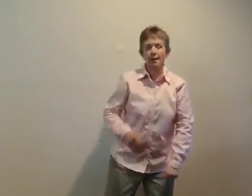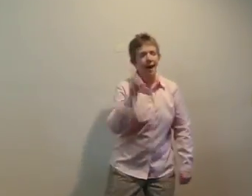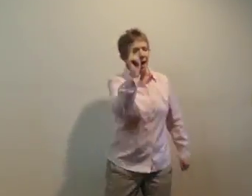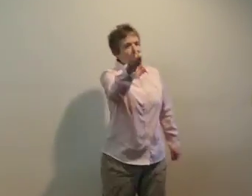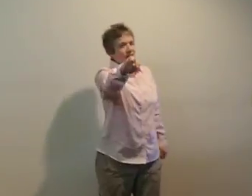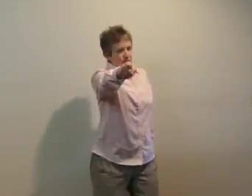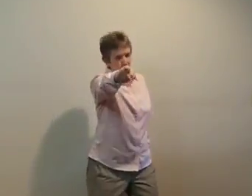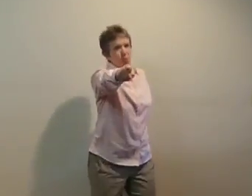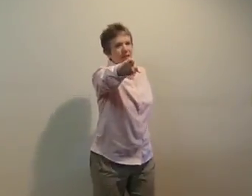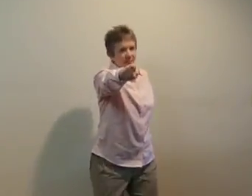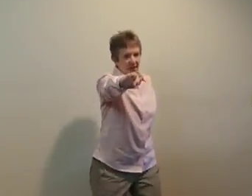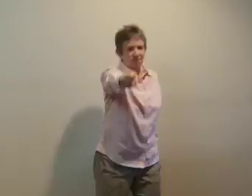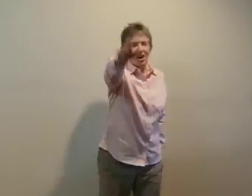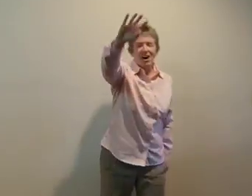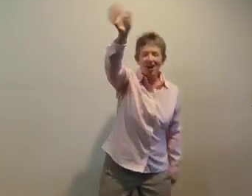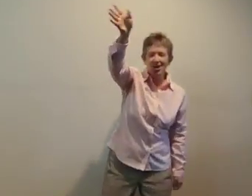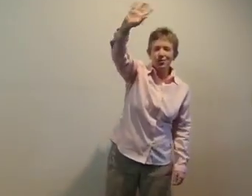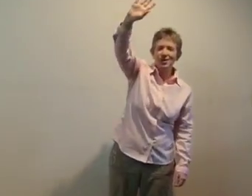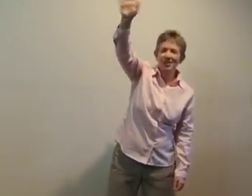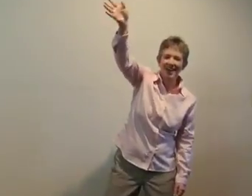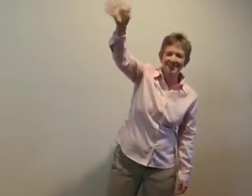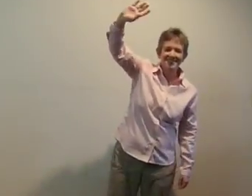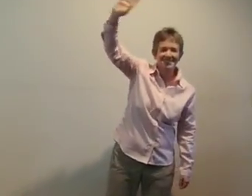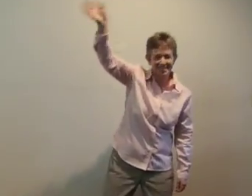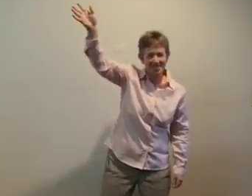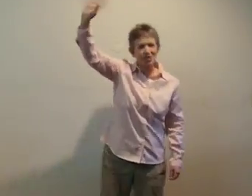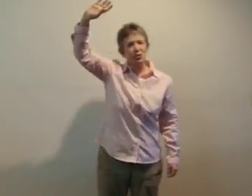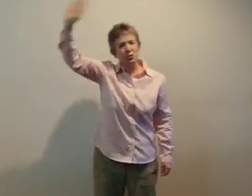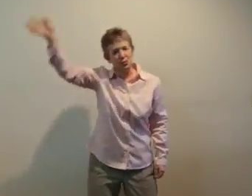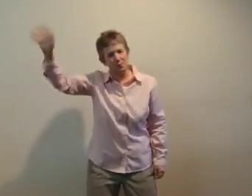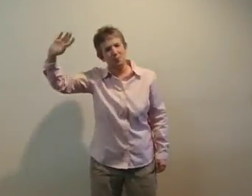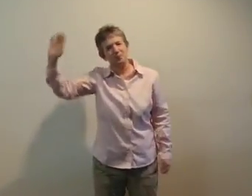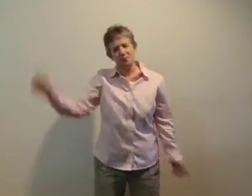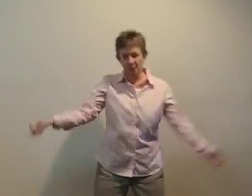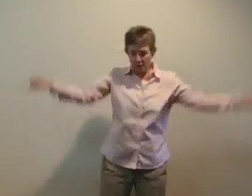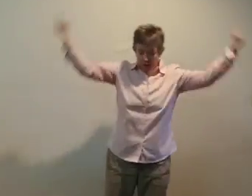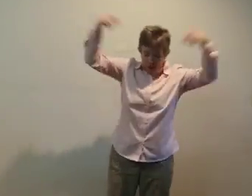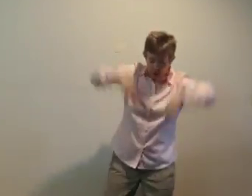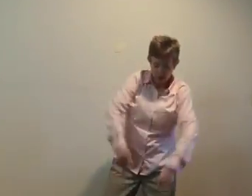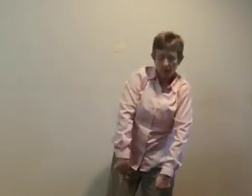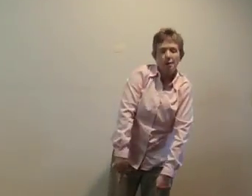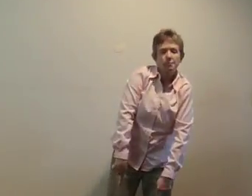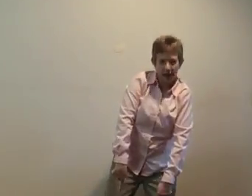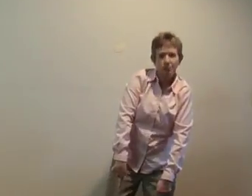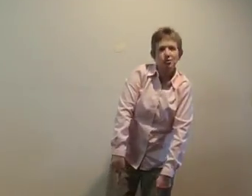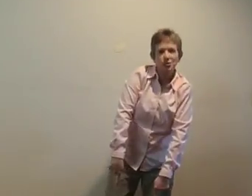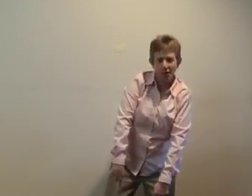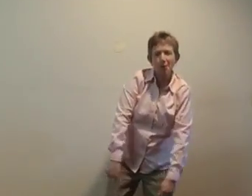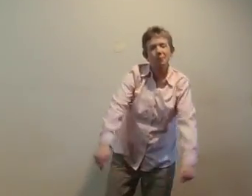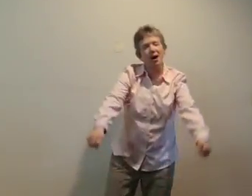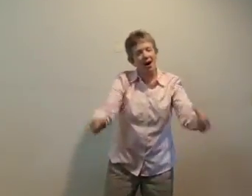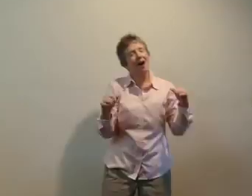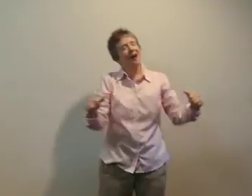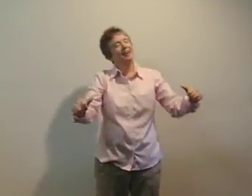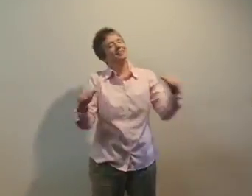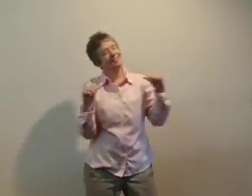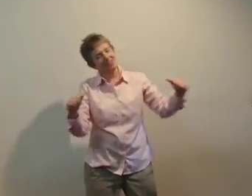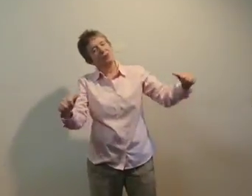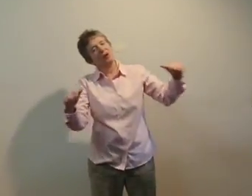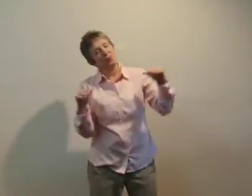Hey, you in the fog, we're glad to see you. Come down to the ball and see what